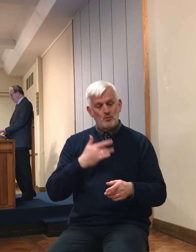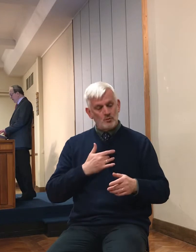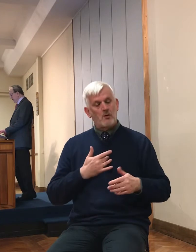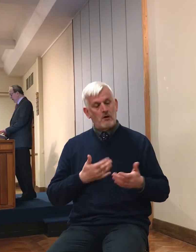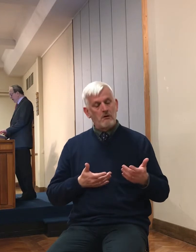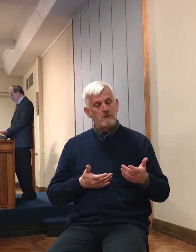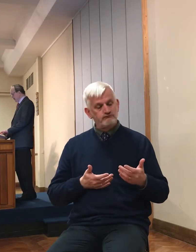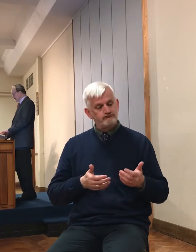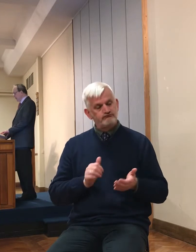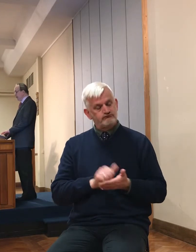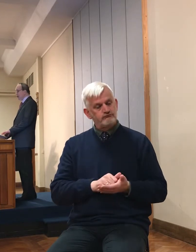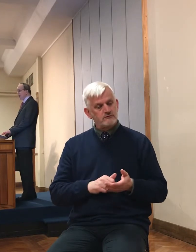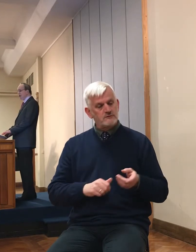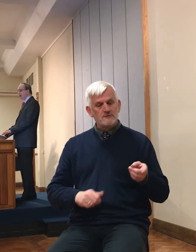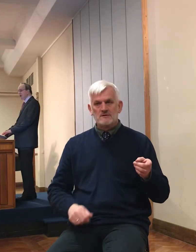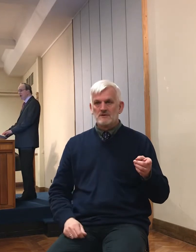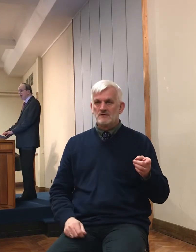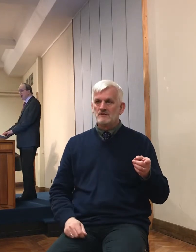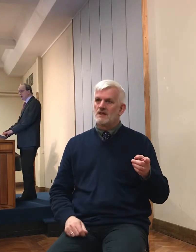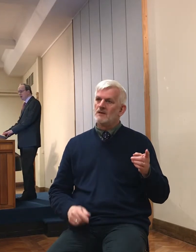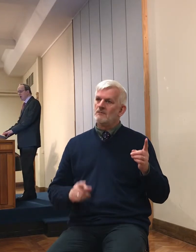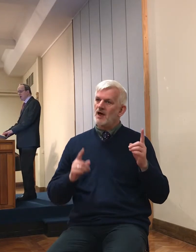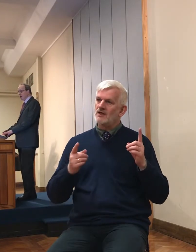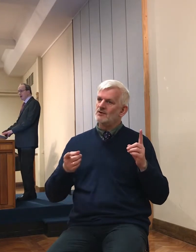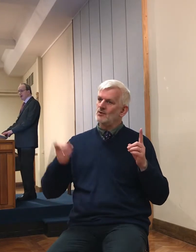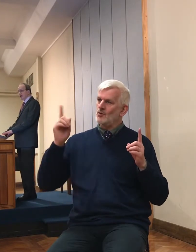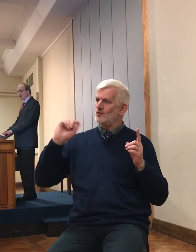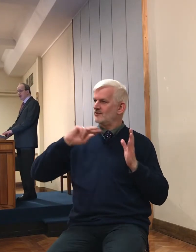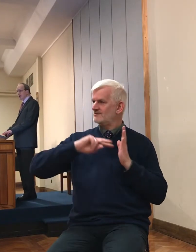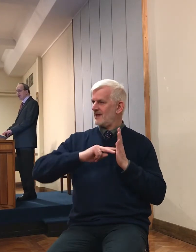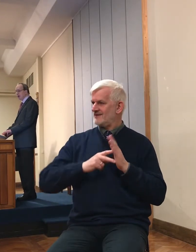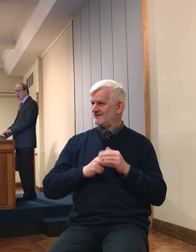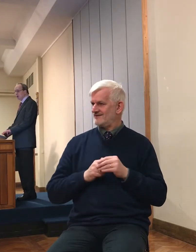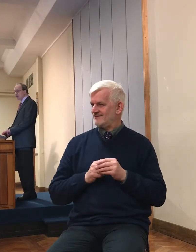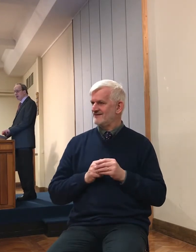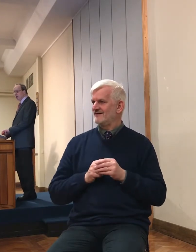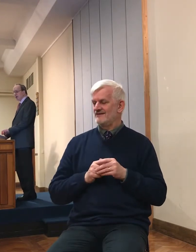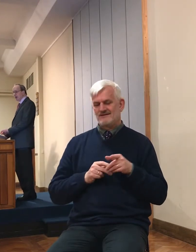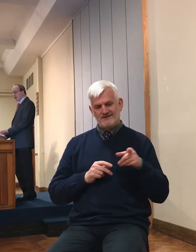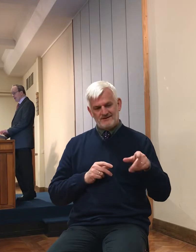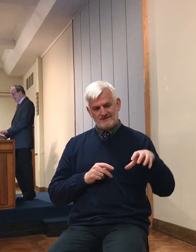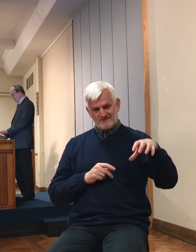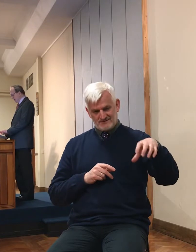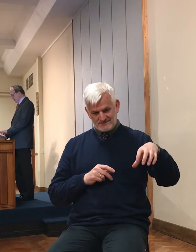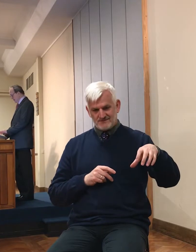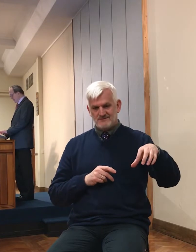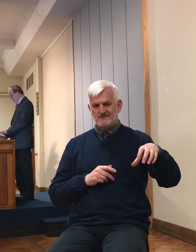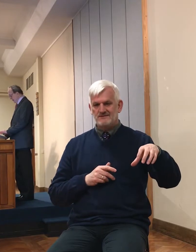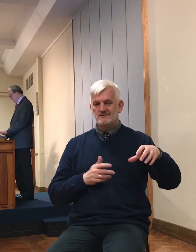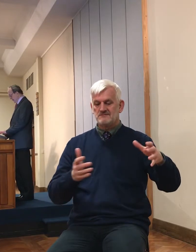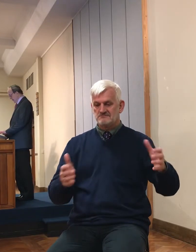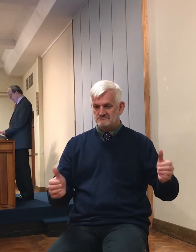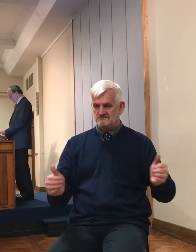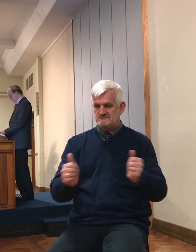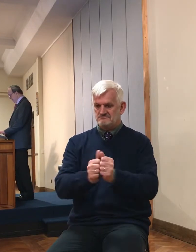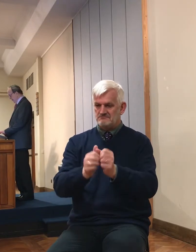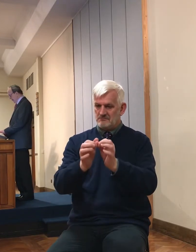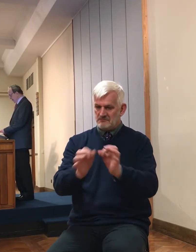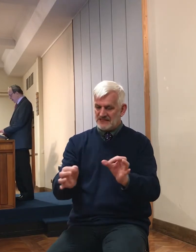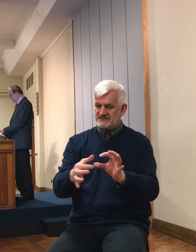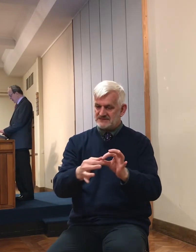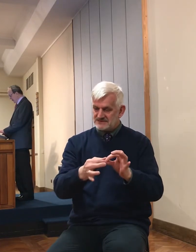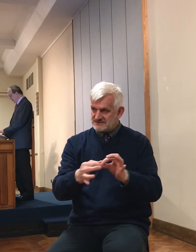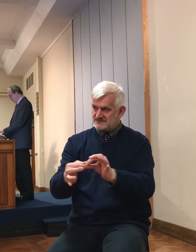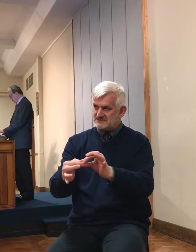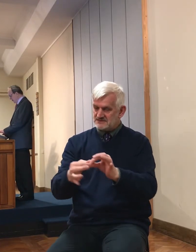repentance or the capitulation of the Gibeonite cities would be accepted. And their